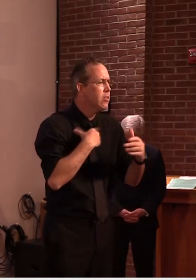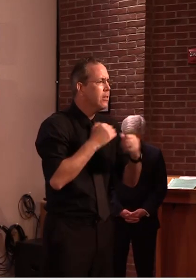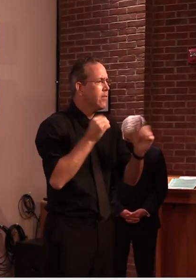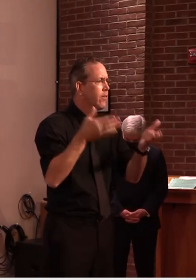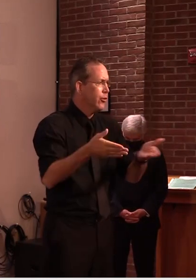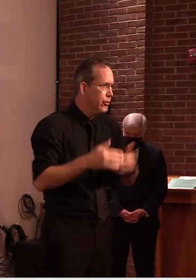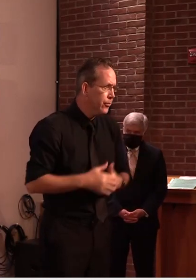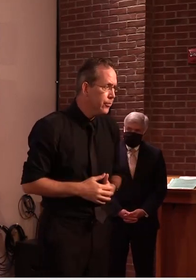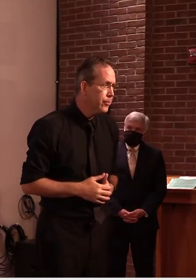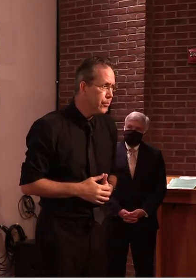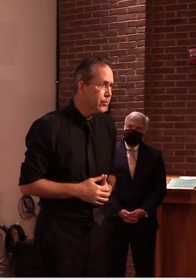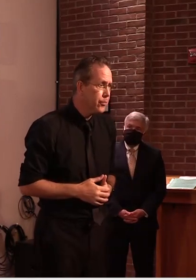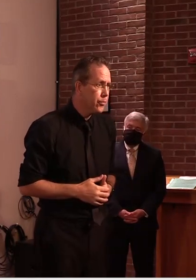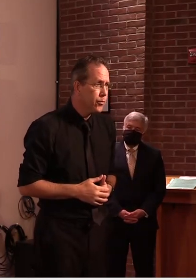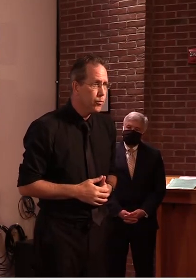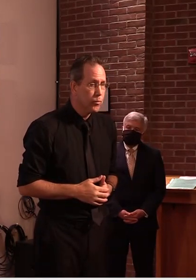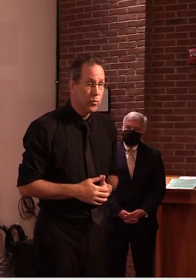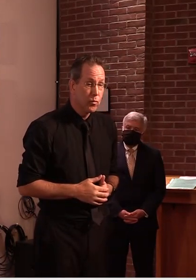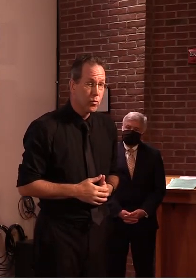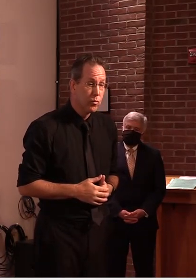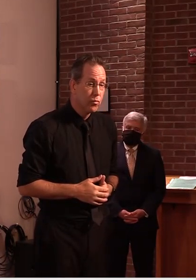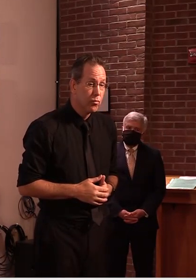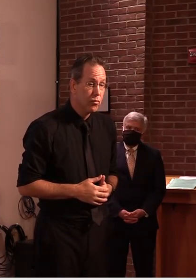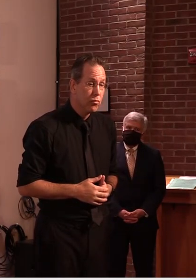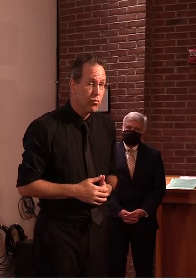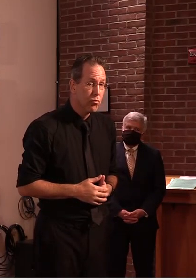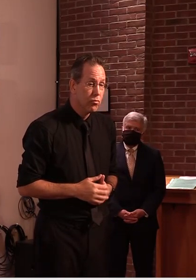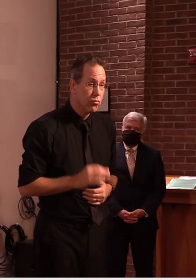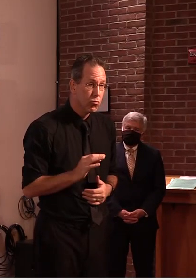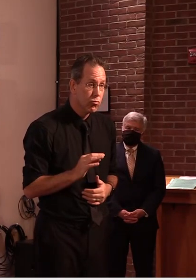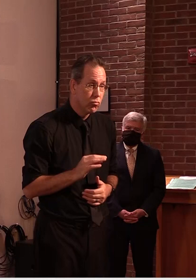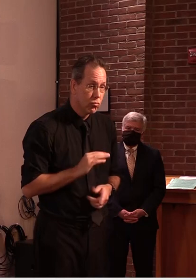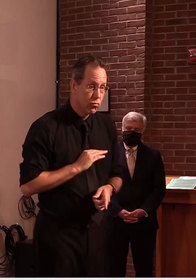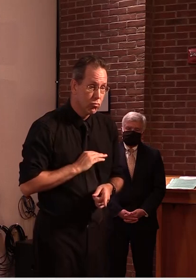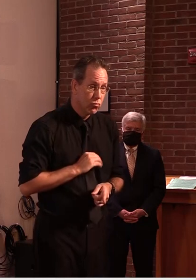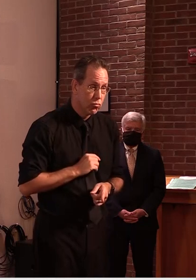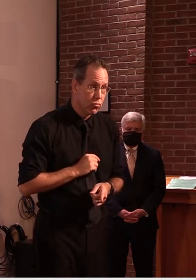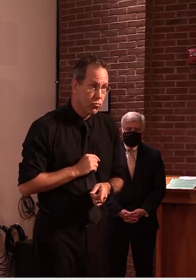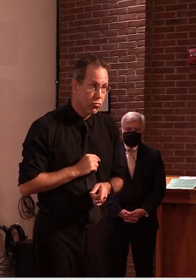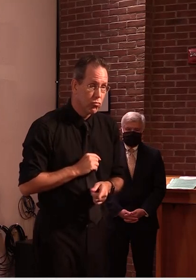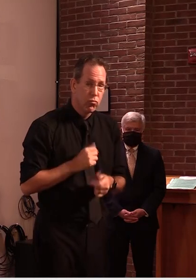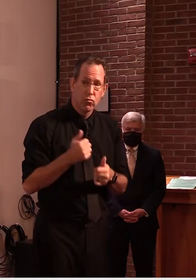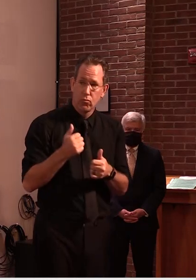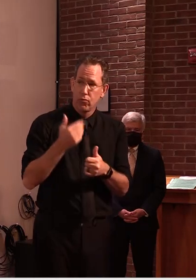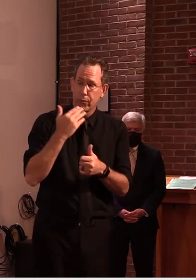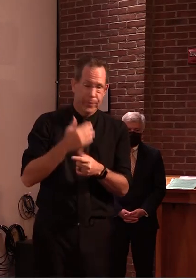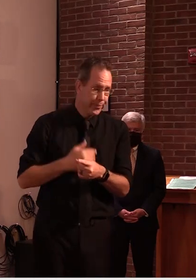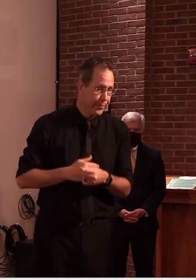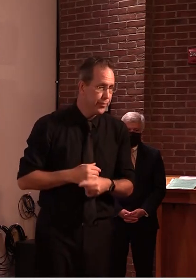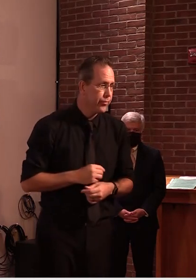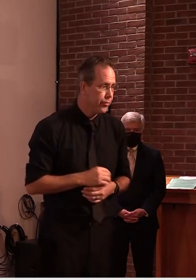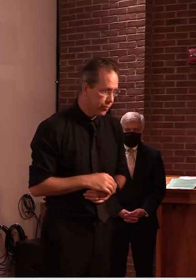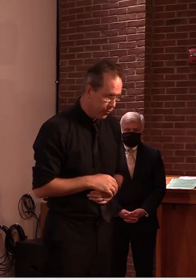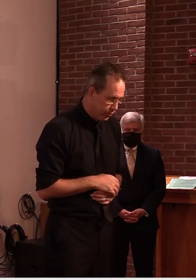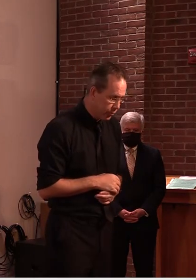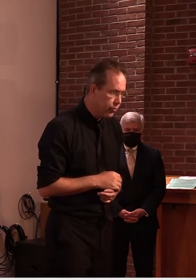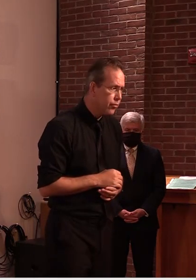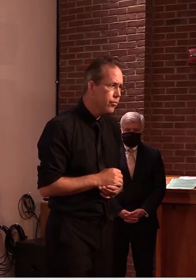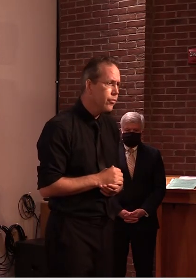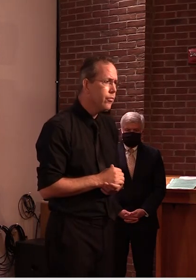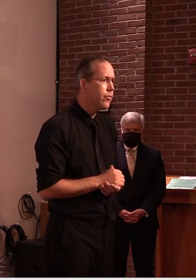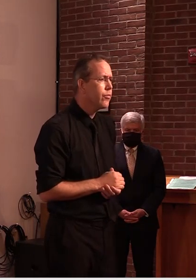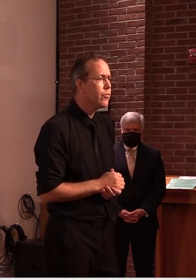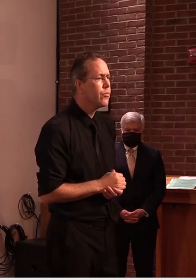can certainly speak thank you thank you all right we're going